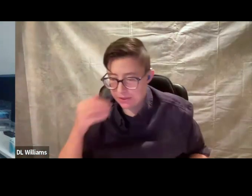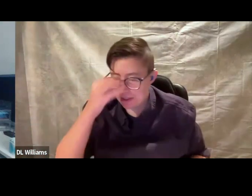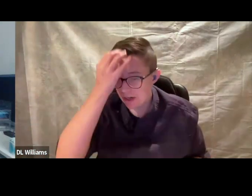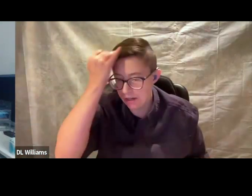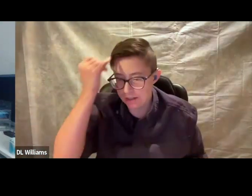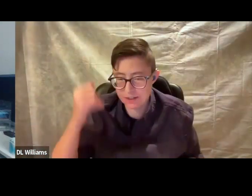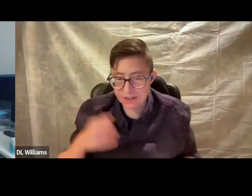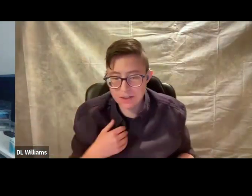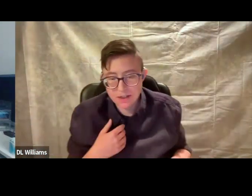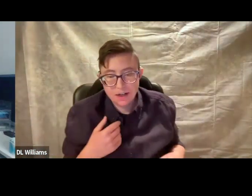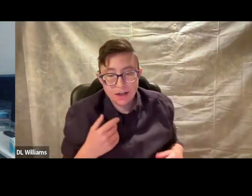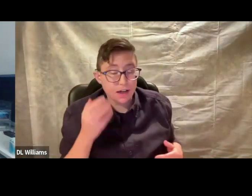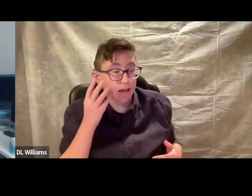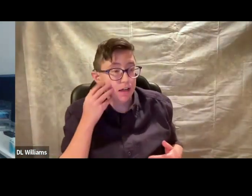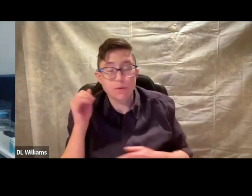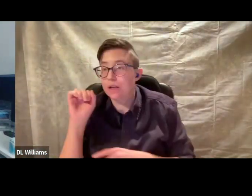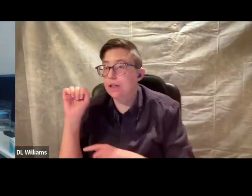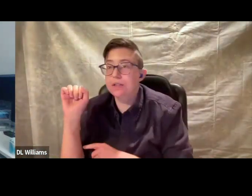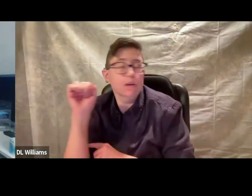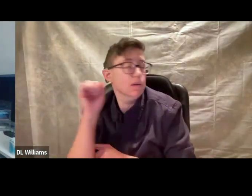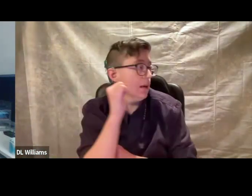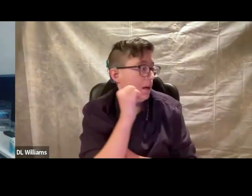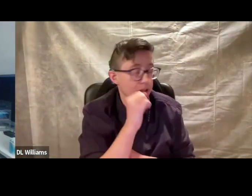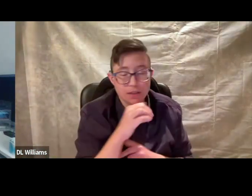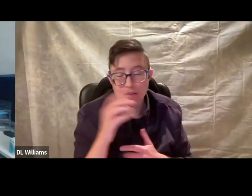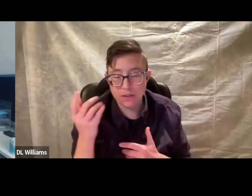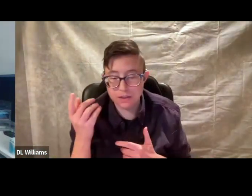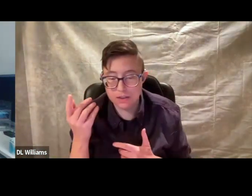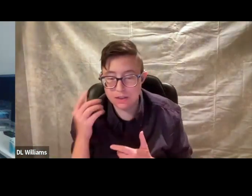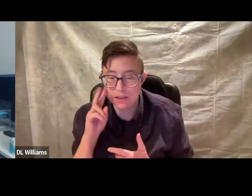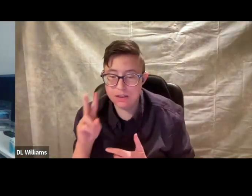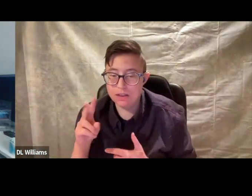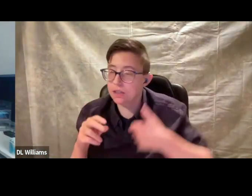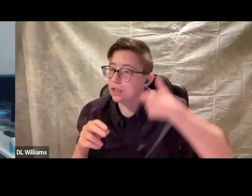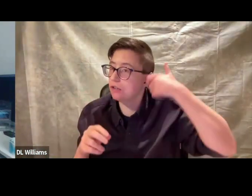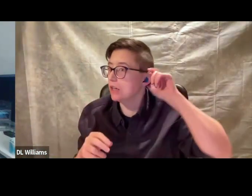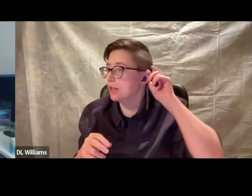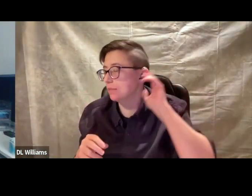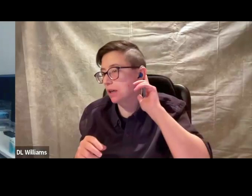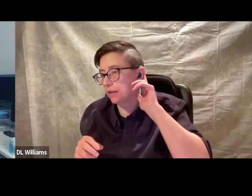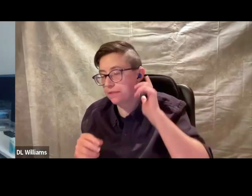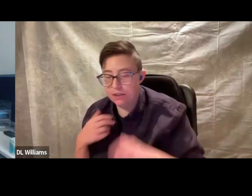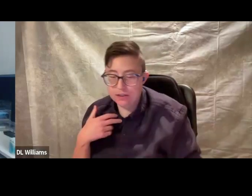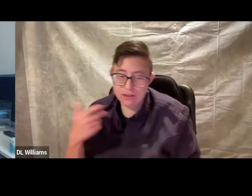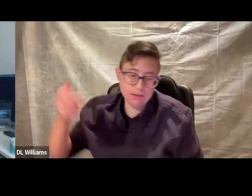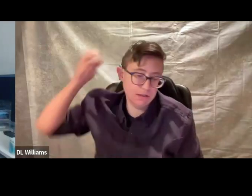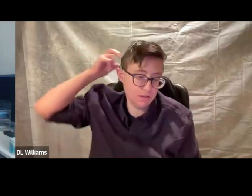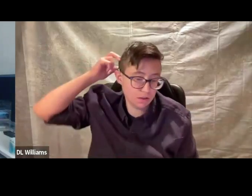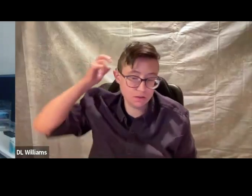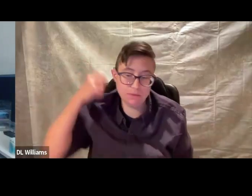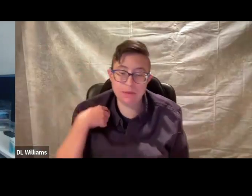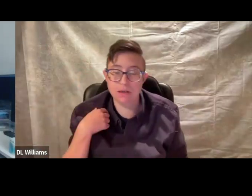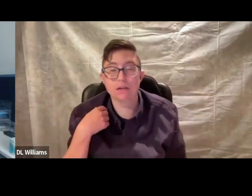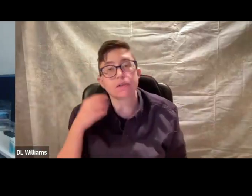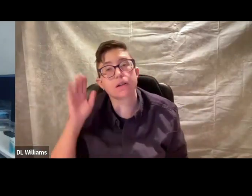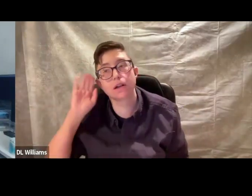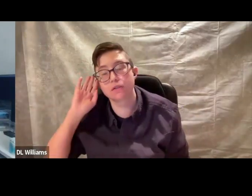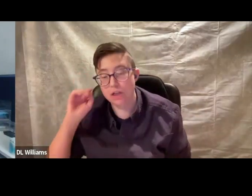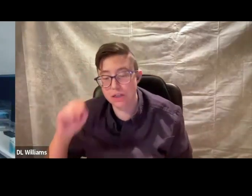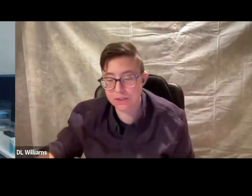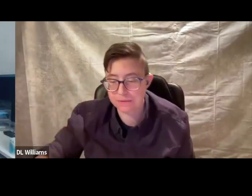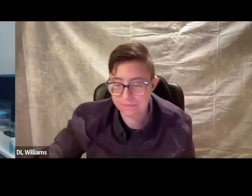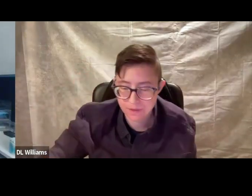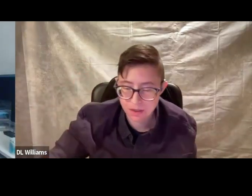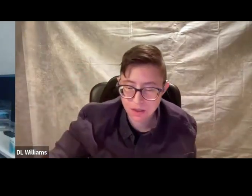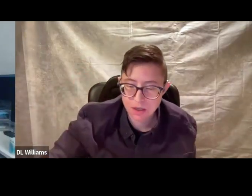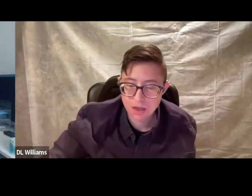swept to the side. And when I turn my head, you can see a hearing aid in my left ear and a cochlear implant in